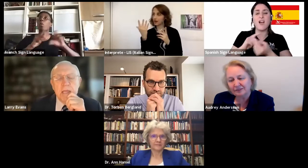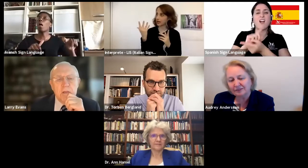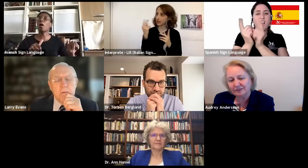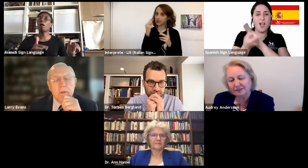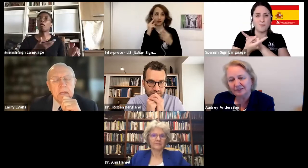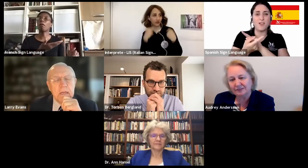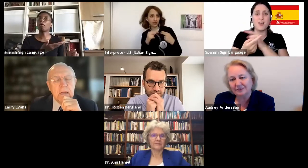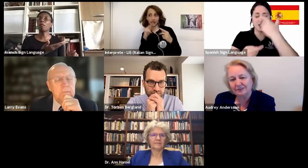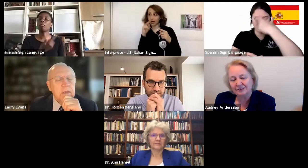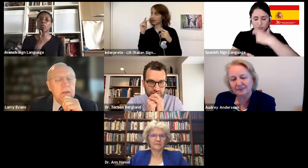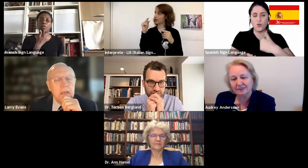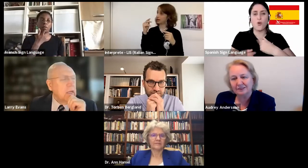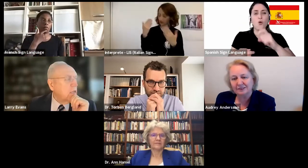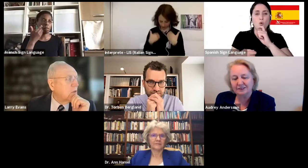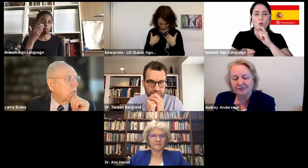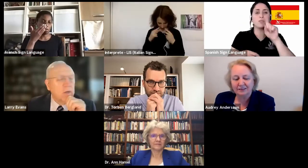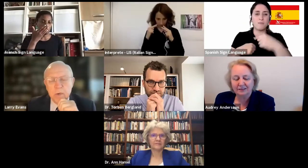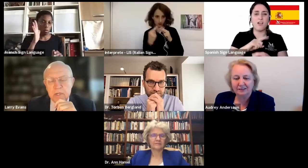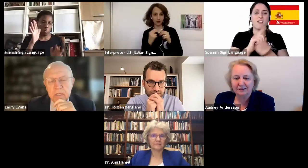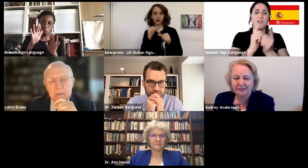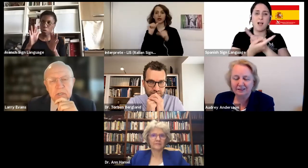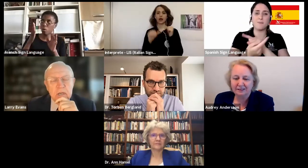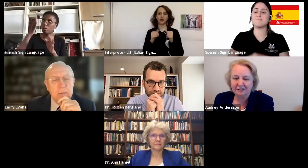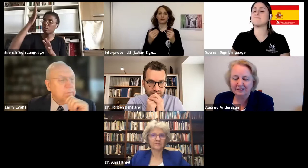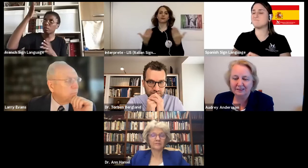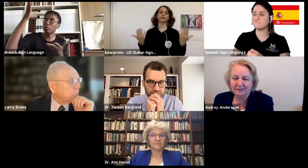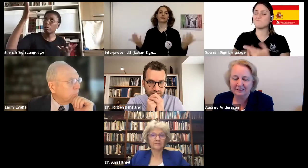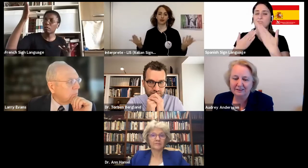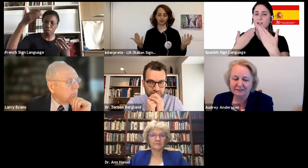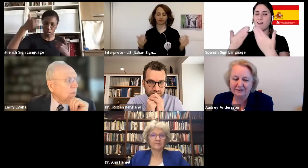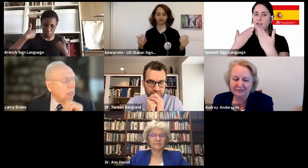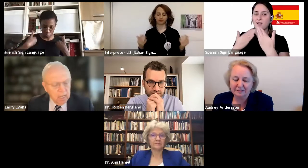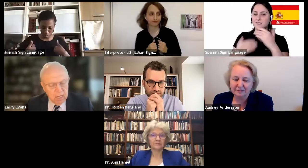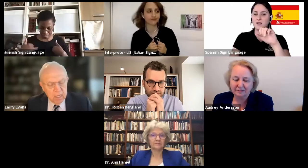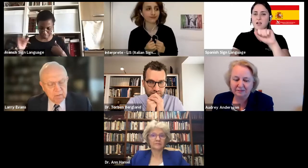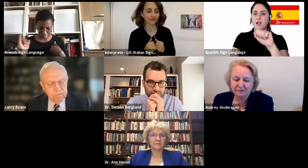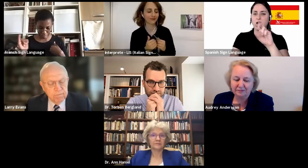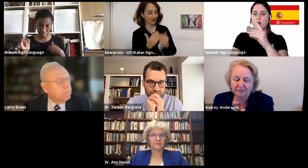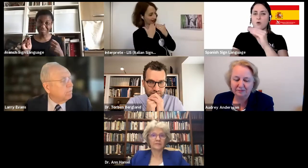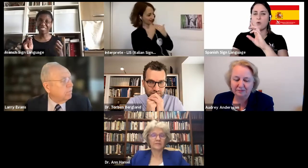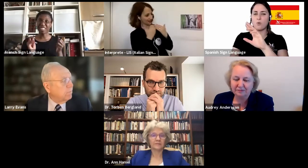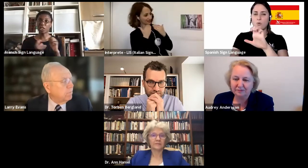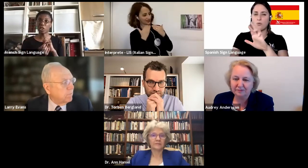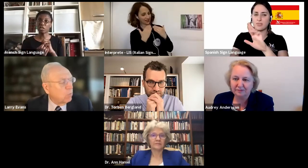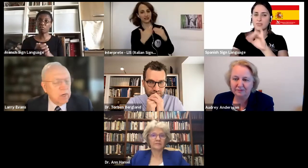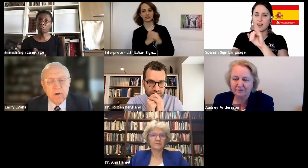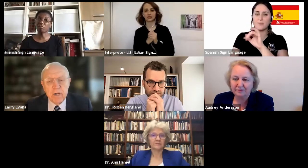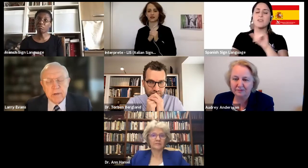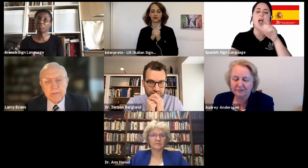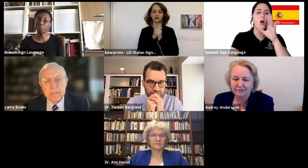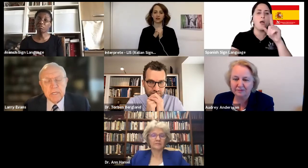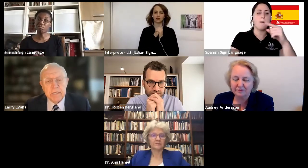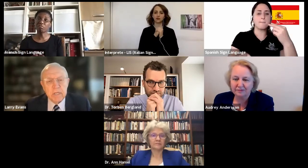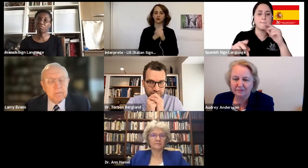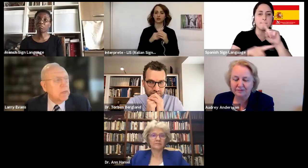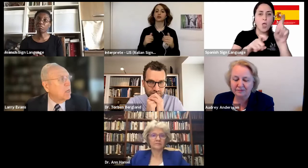Thank you. Uh, here's another question that's just come in, uh, from one of our